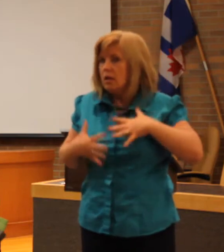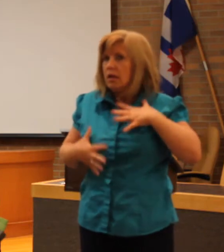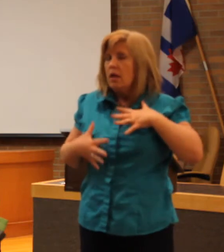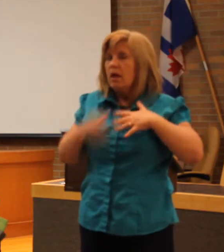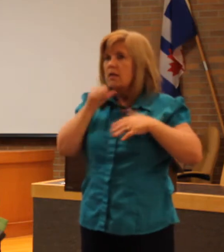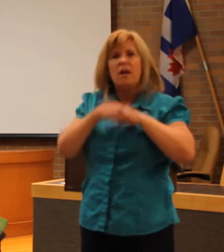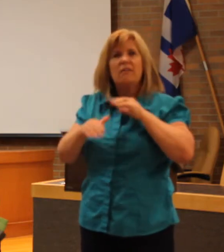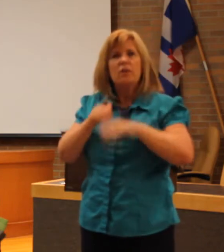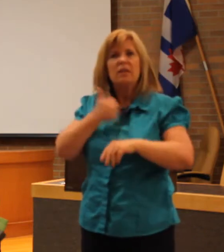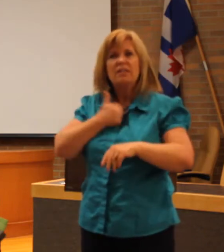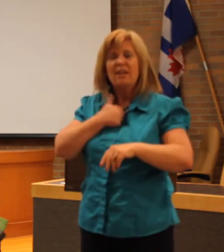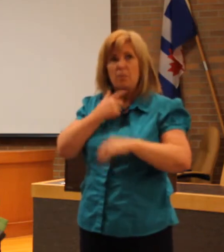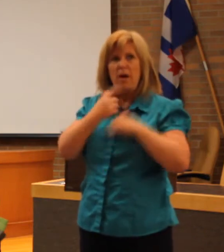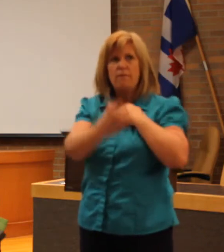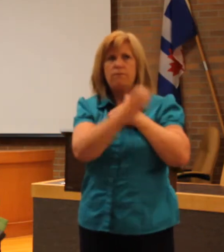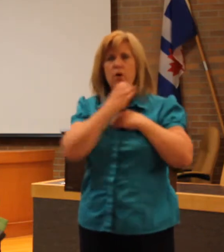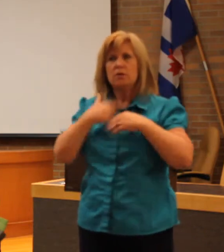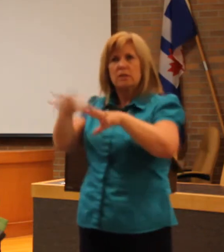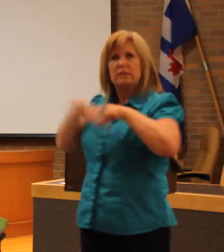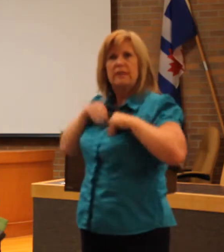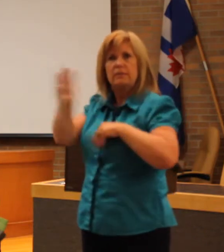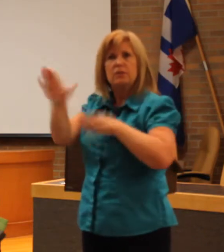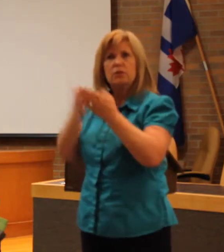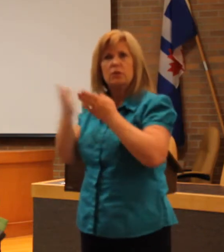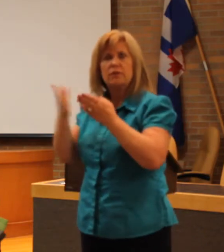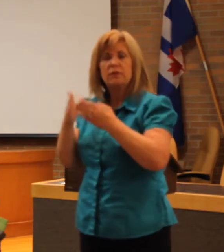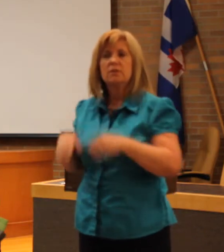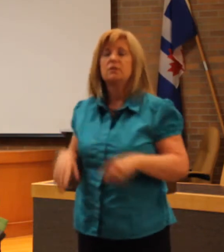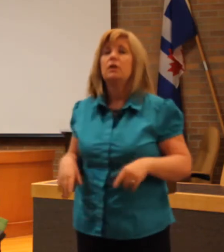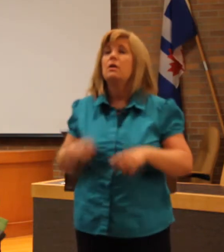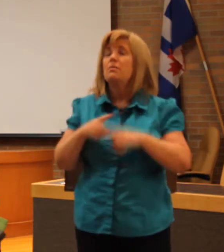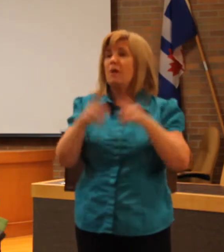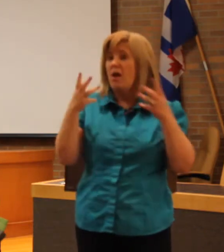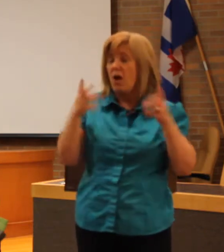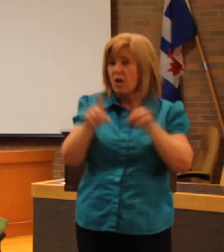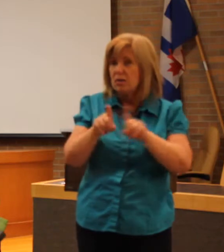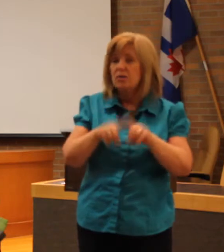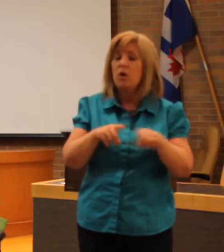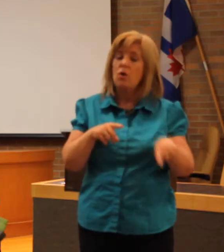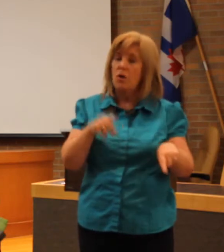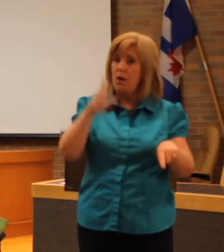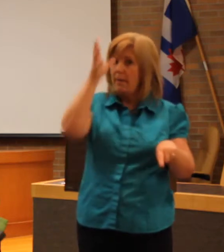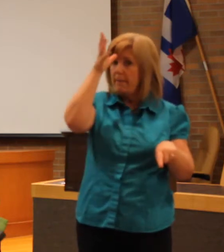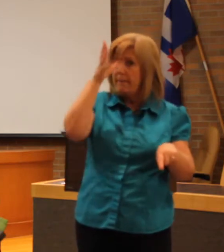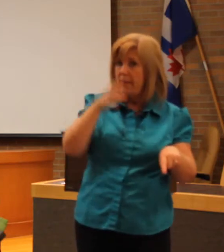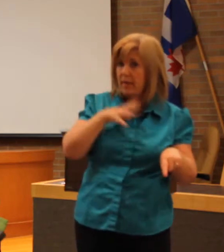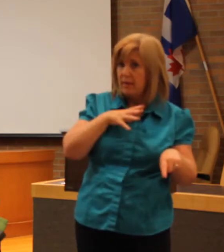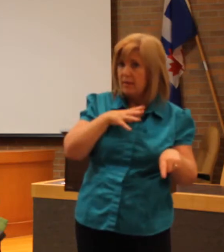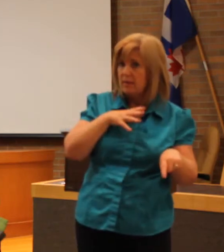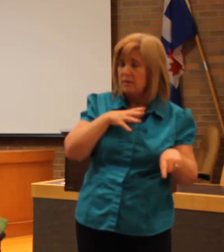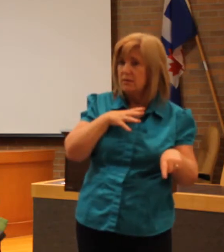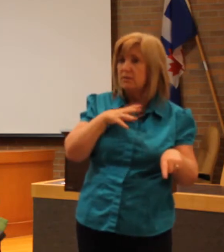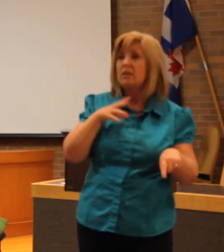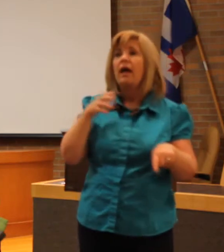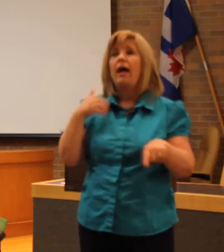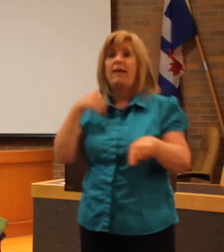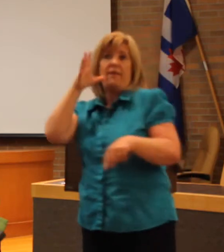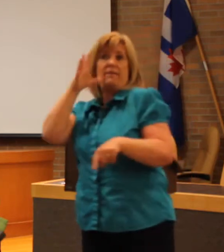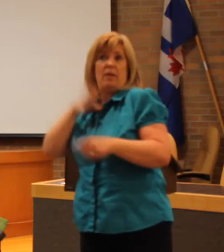complaints about female caregivers working with male consumers, because again, males might suffer abuse too.